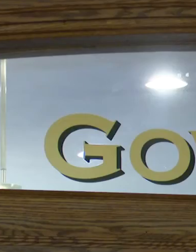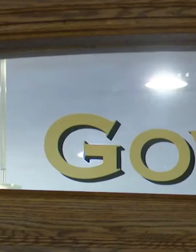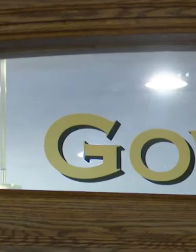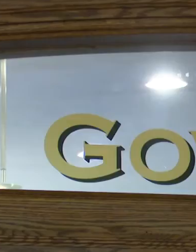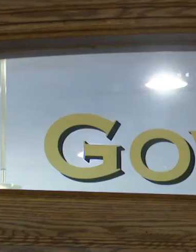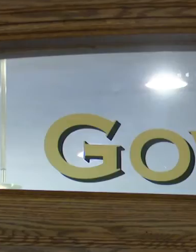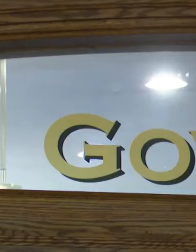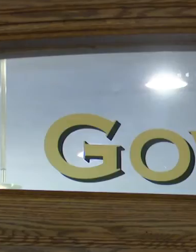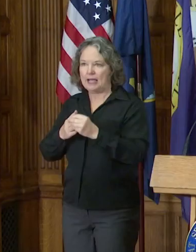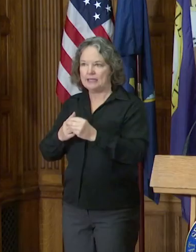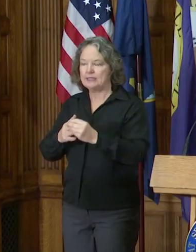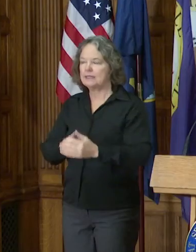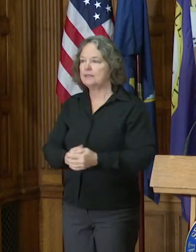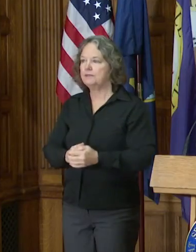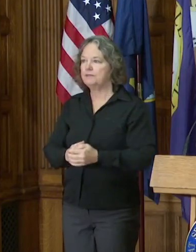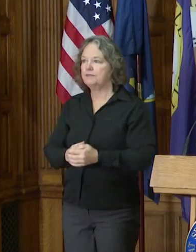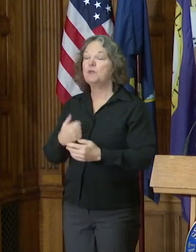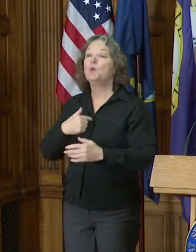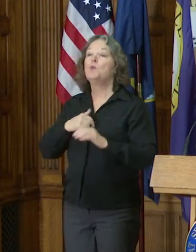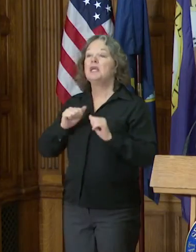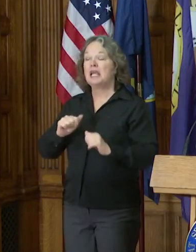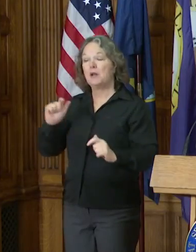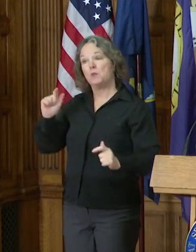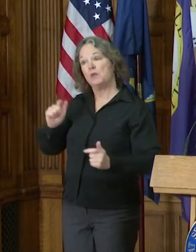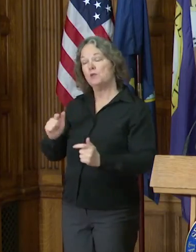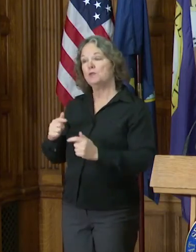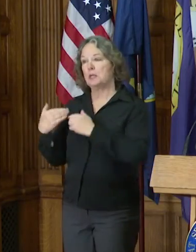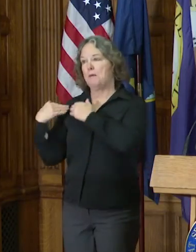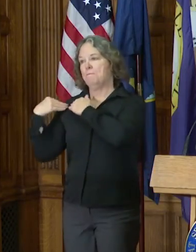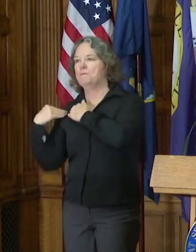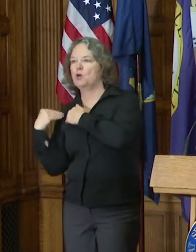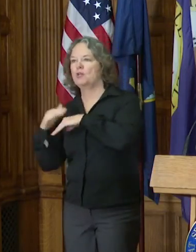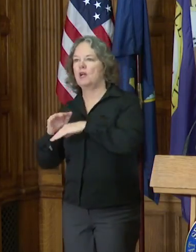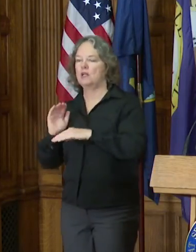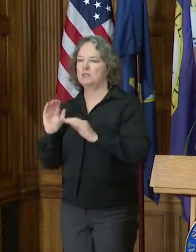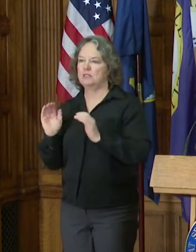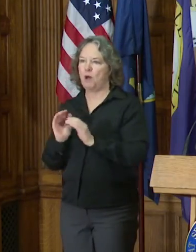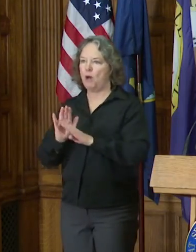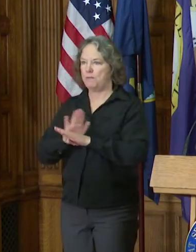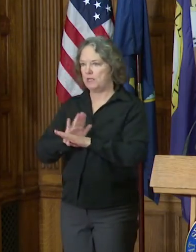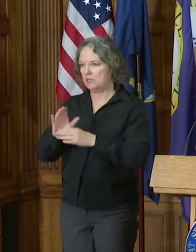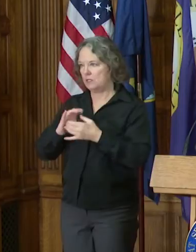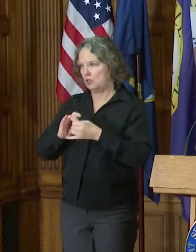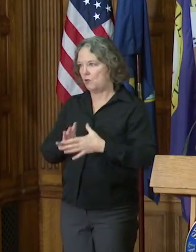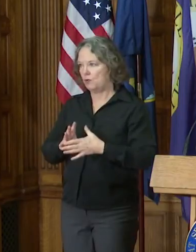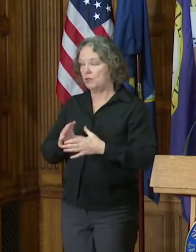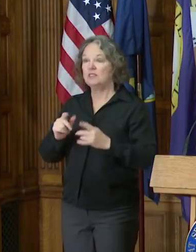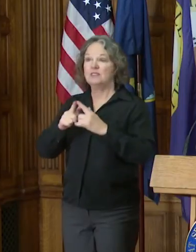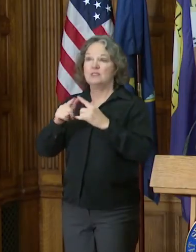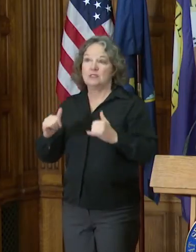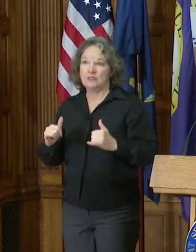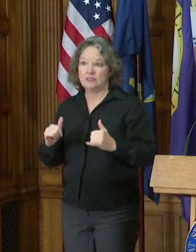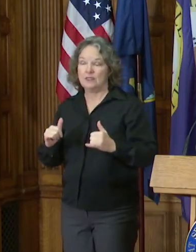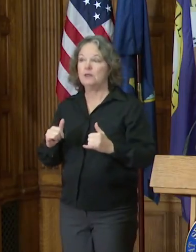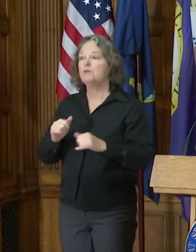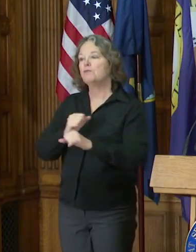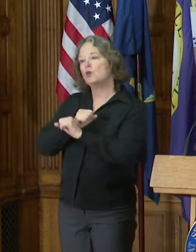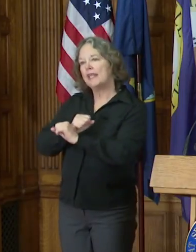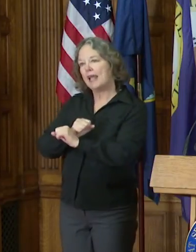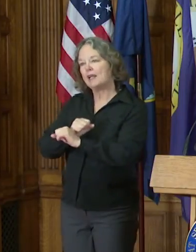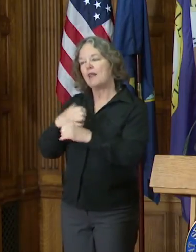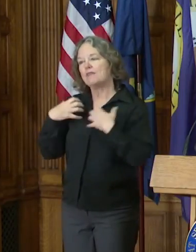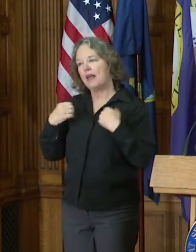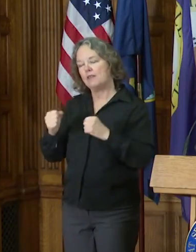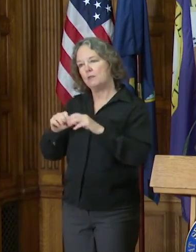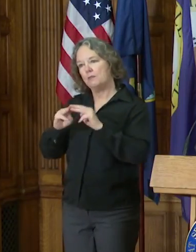making his decision. We can reduce the burden on our small business owners while simultaneously protecting the health